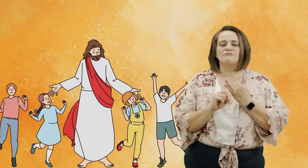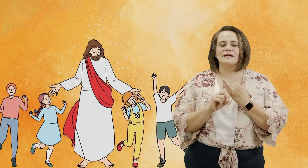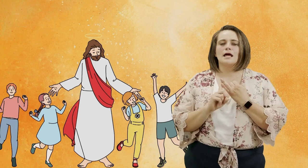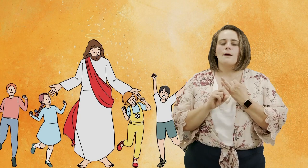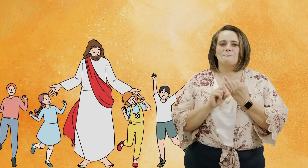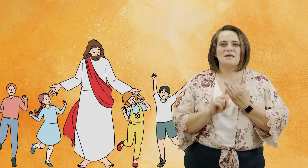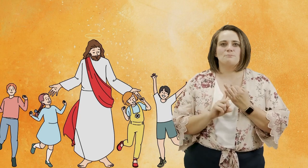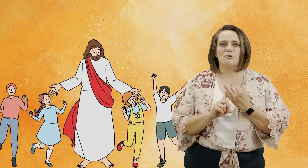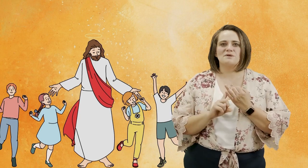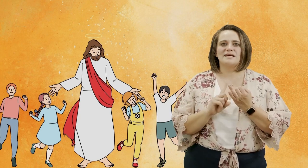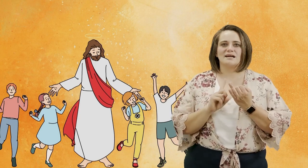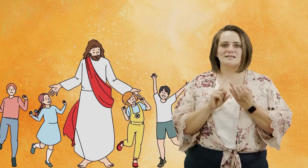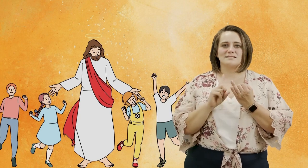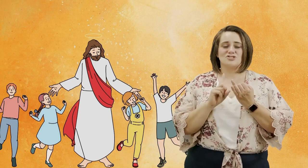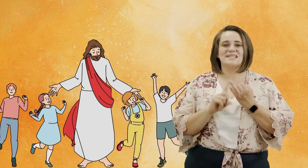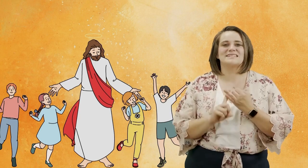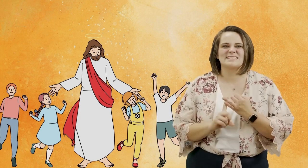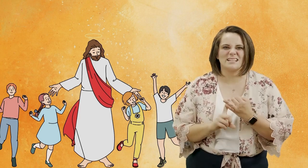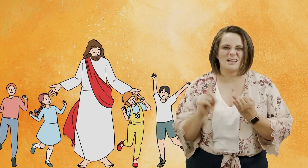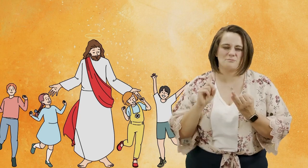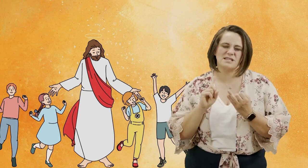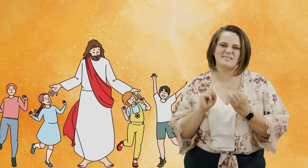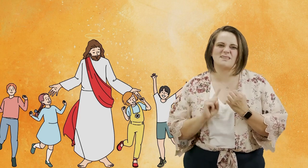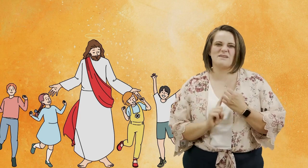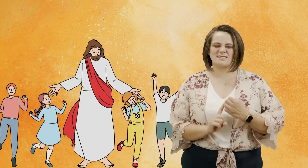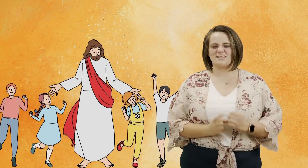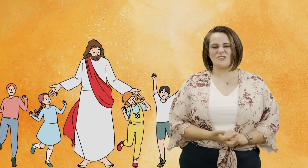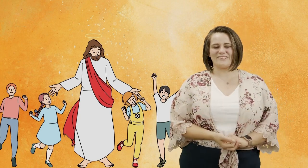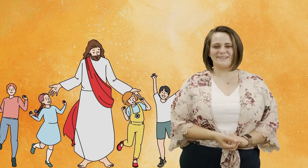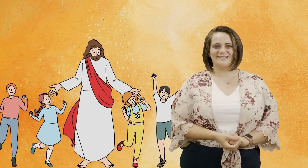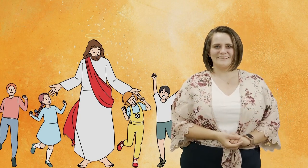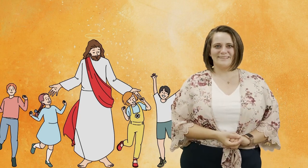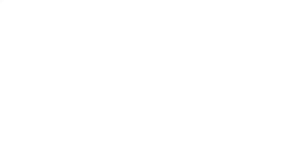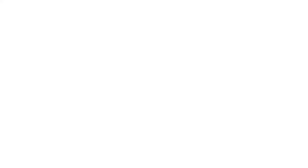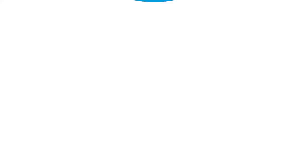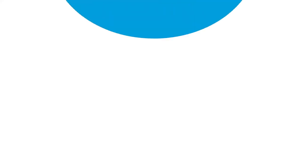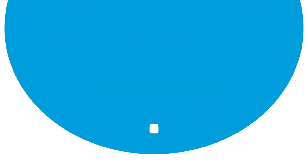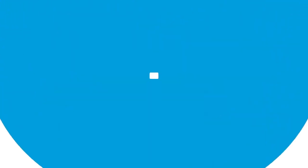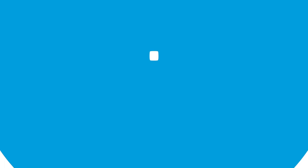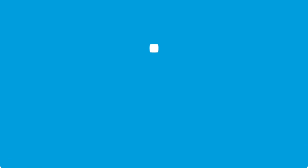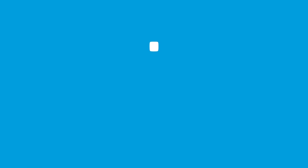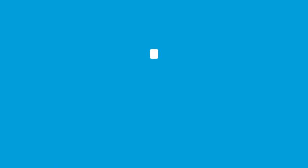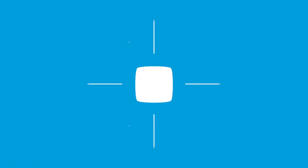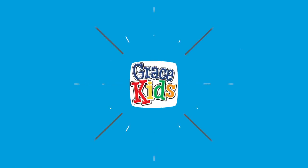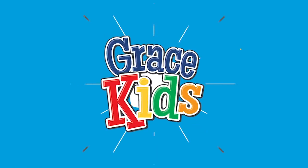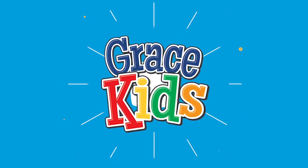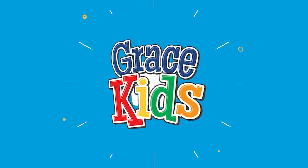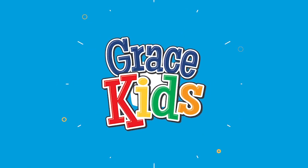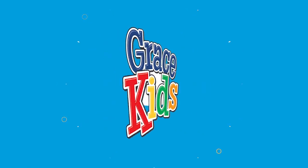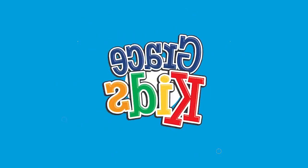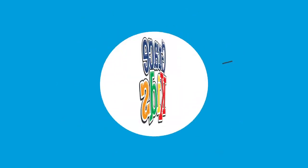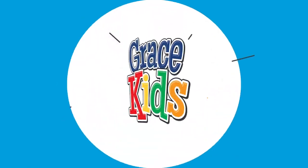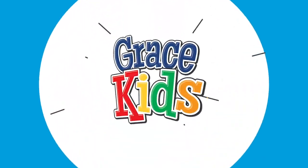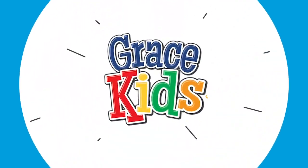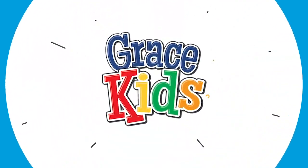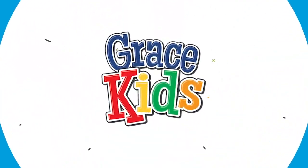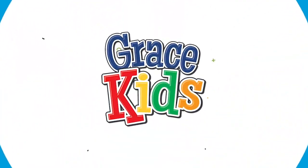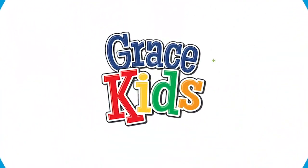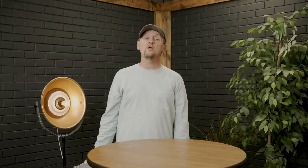loving people because jesus did it not because it makes us look good hope you have a good week all right so we